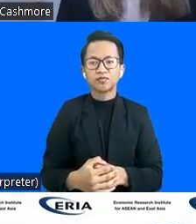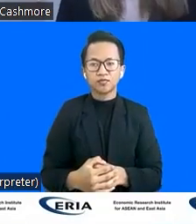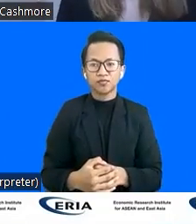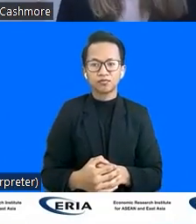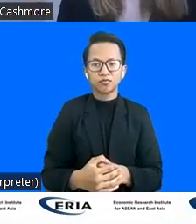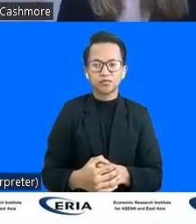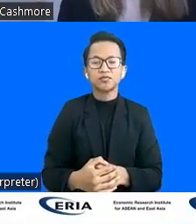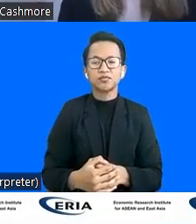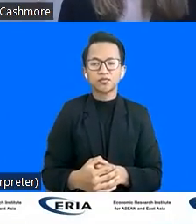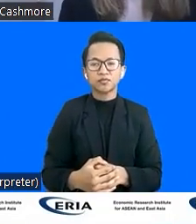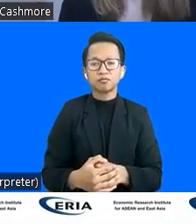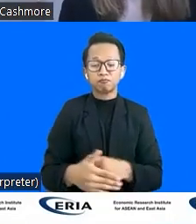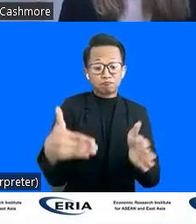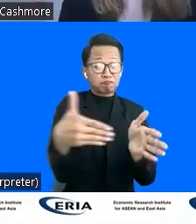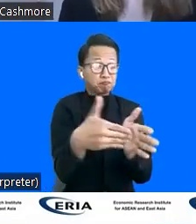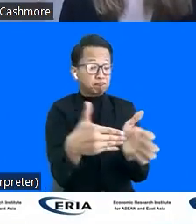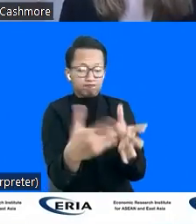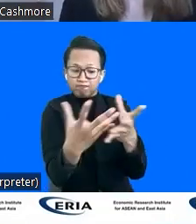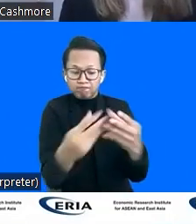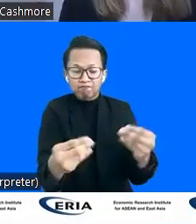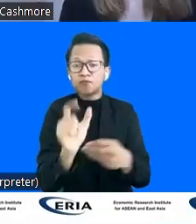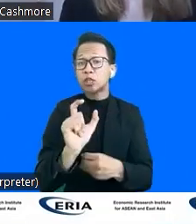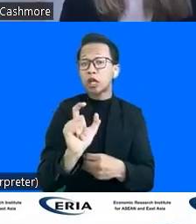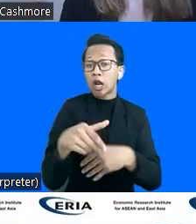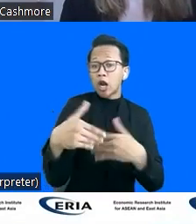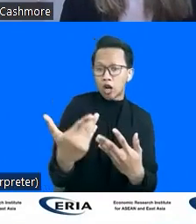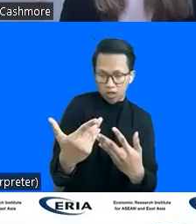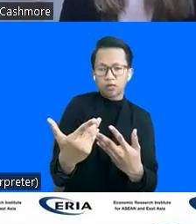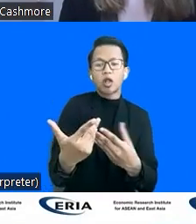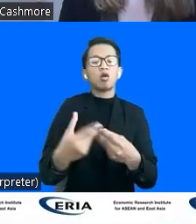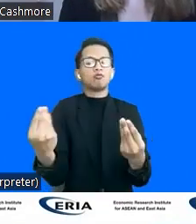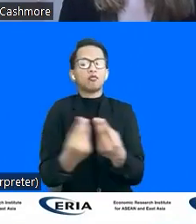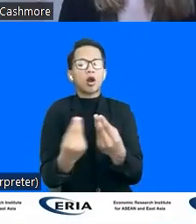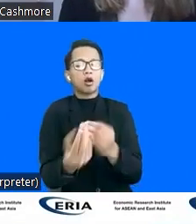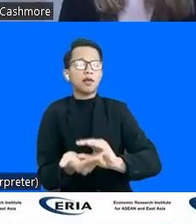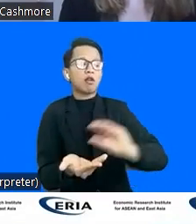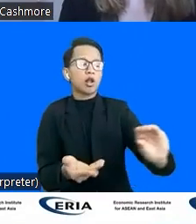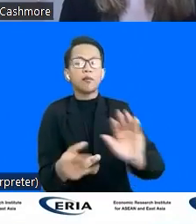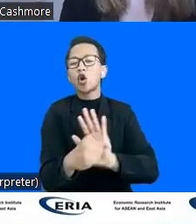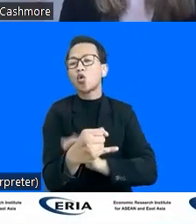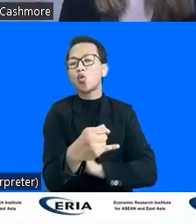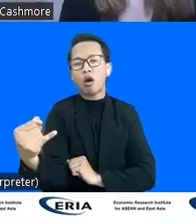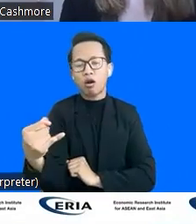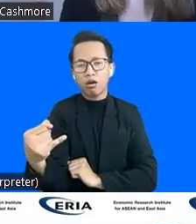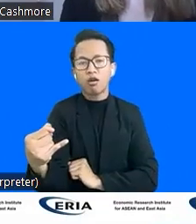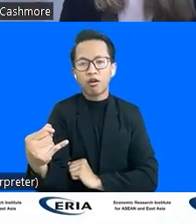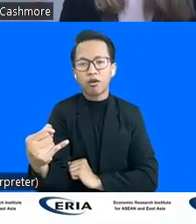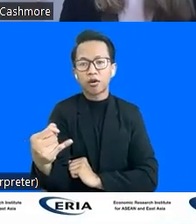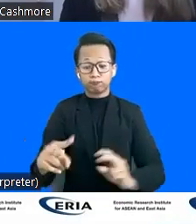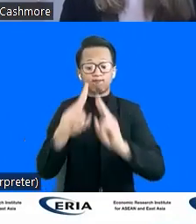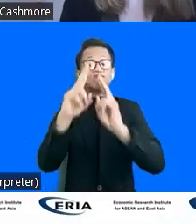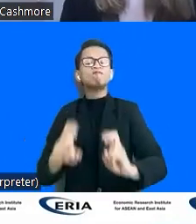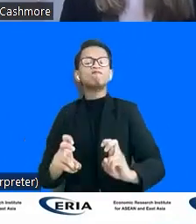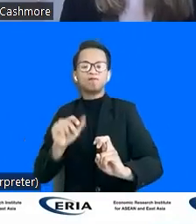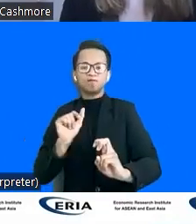are affordability, stigma and lack of funding and investment. We in our research, we were quite,